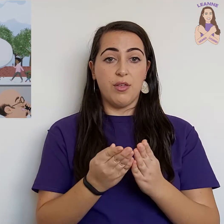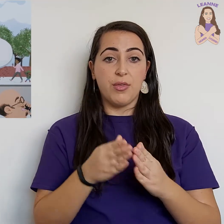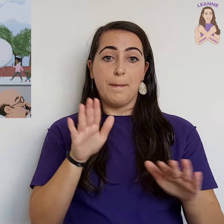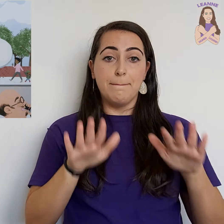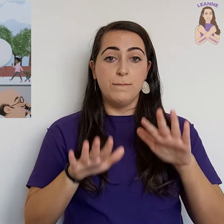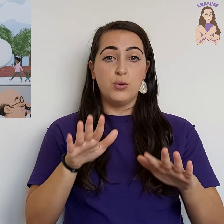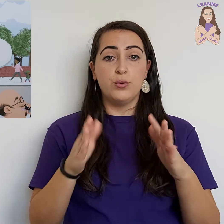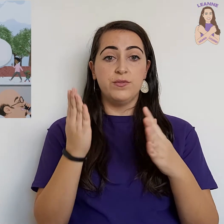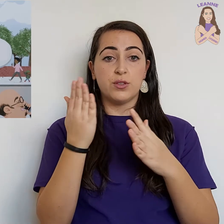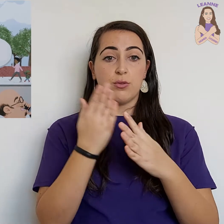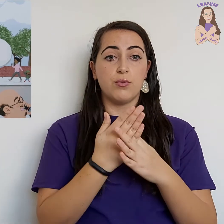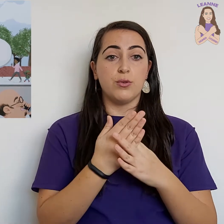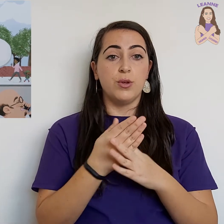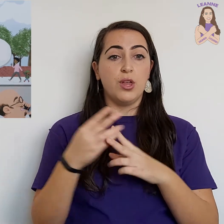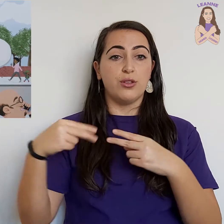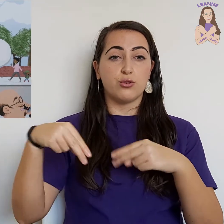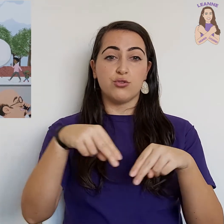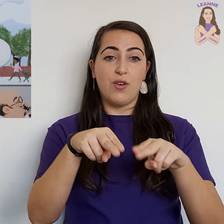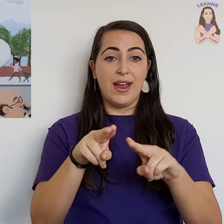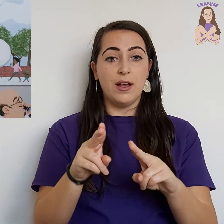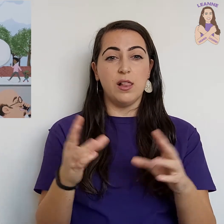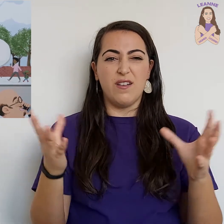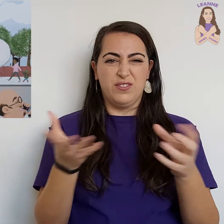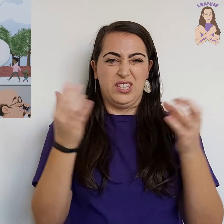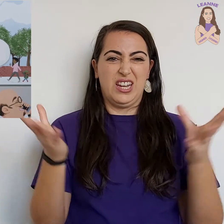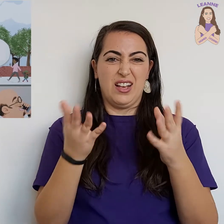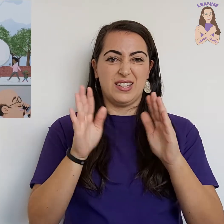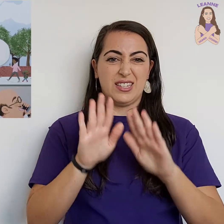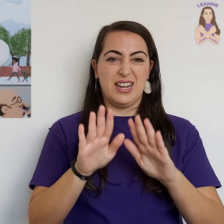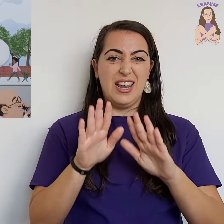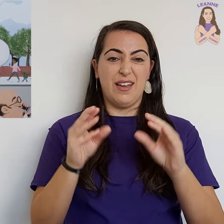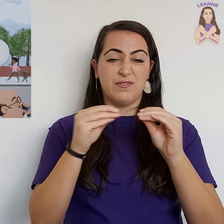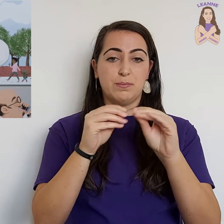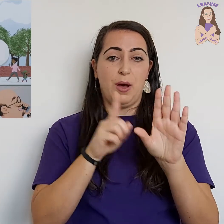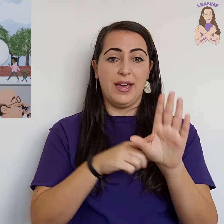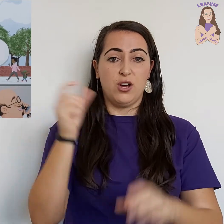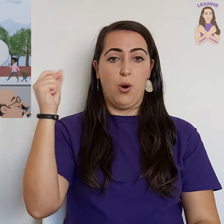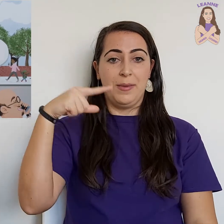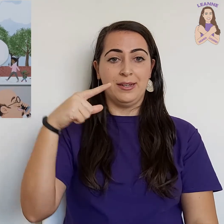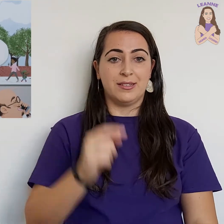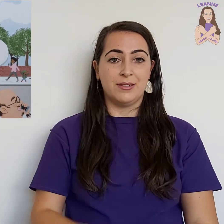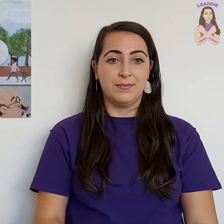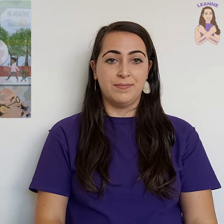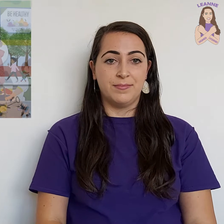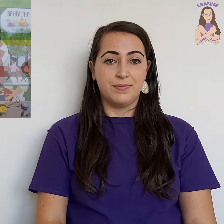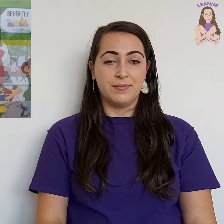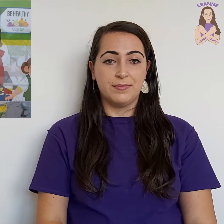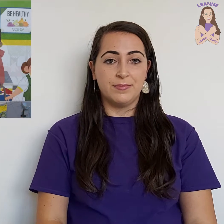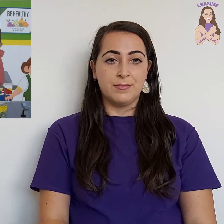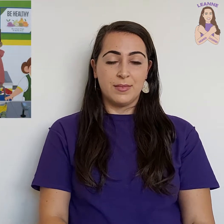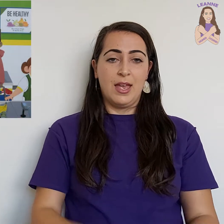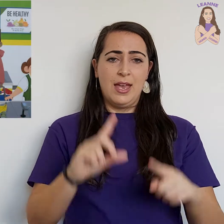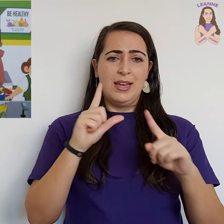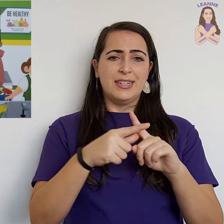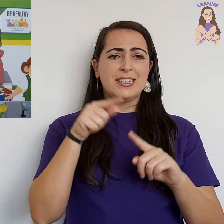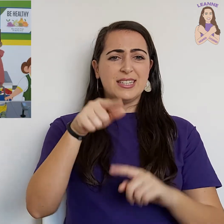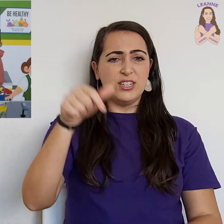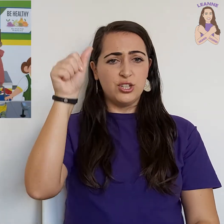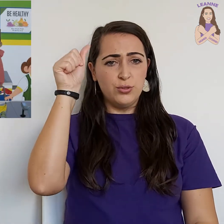moves through the trail of dust left by a comet? Did you